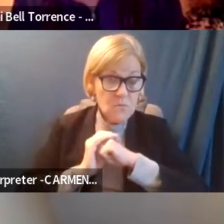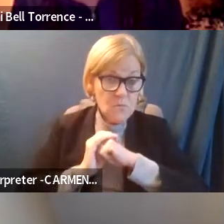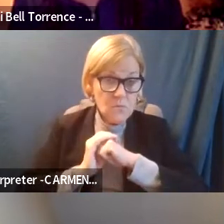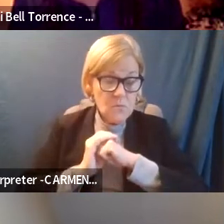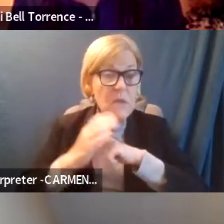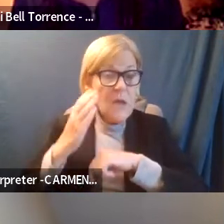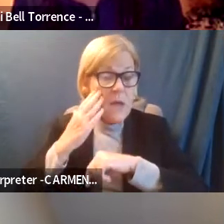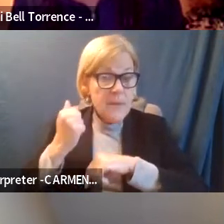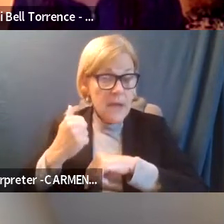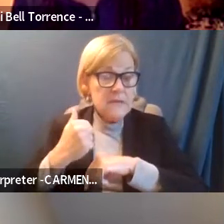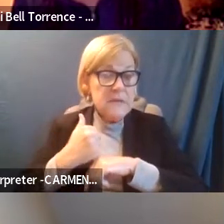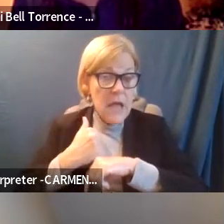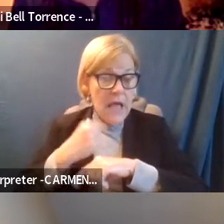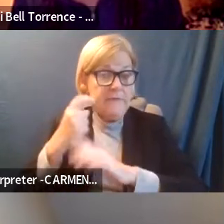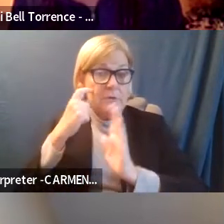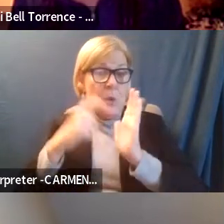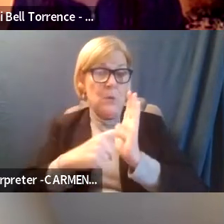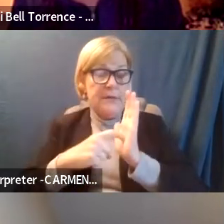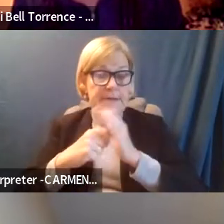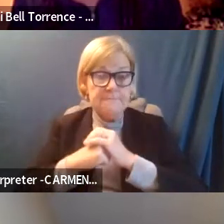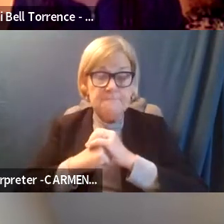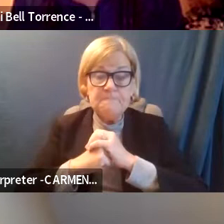Because I've noted, uh,